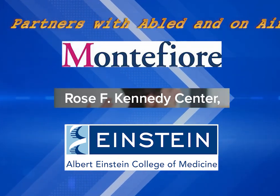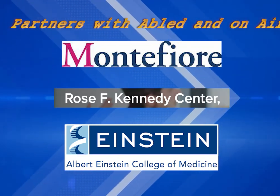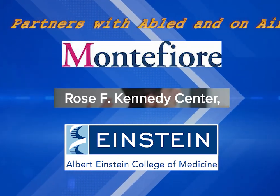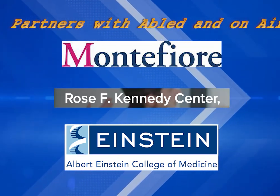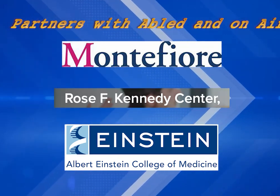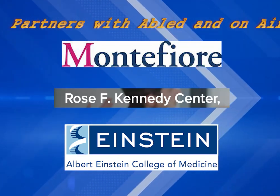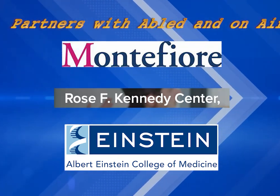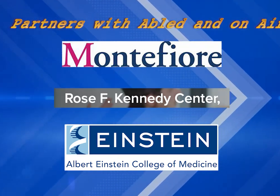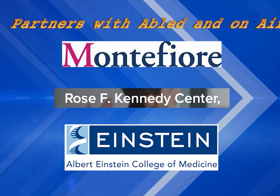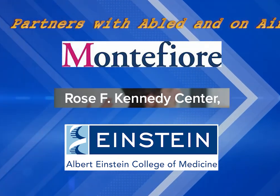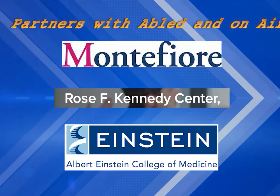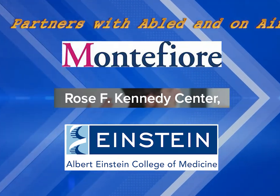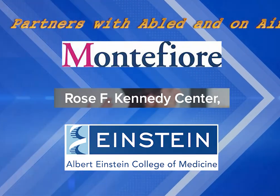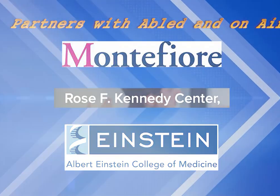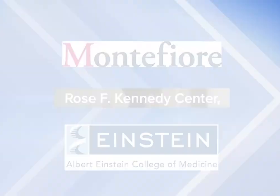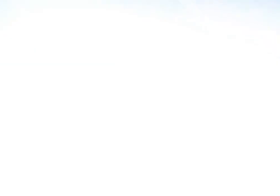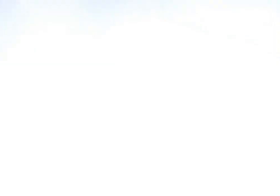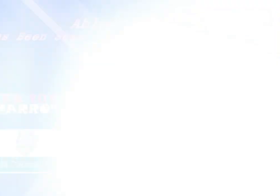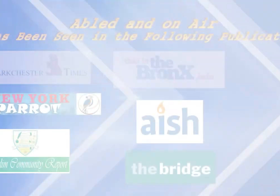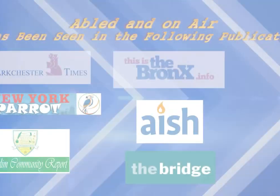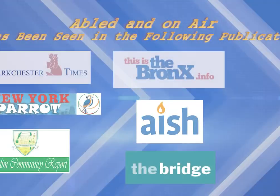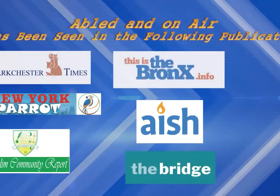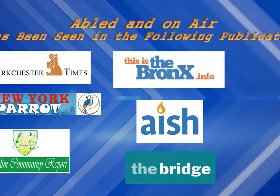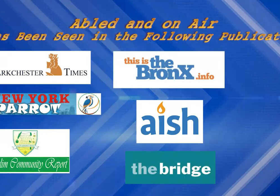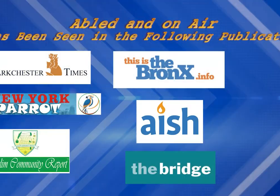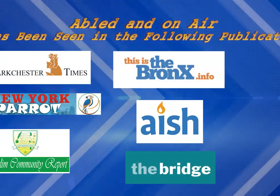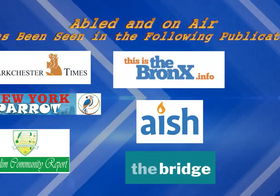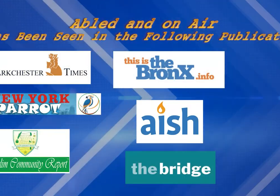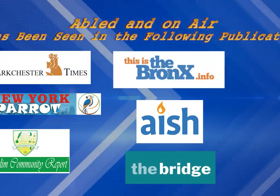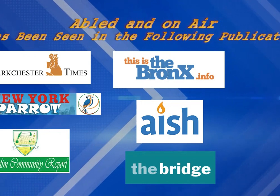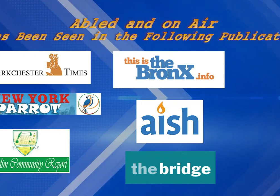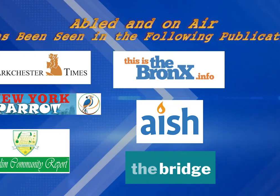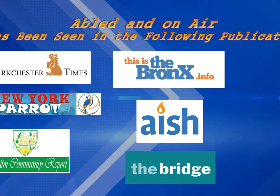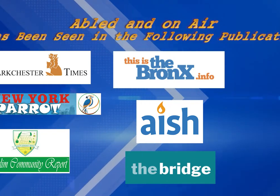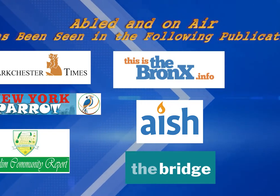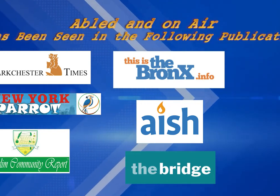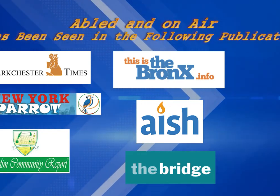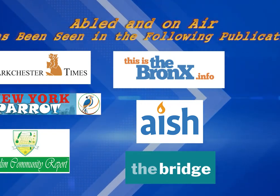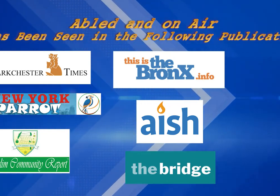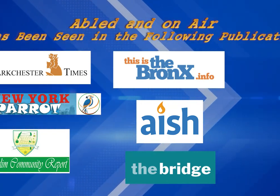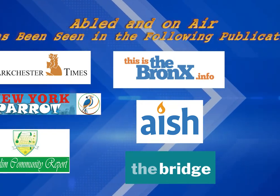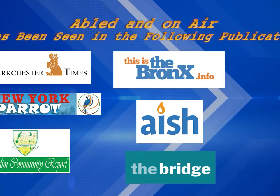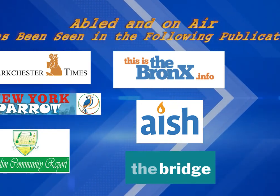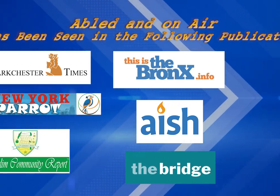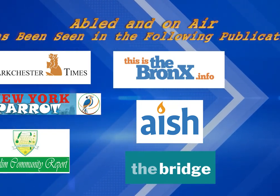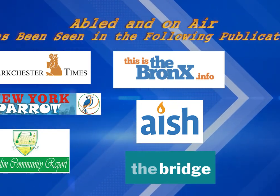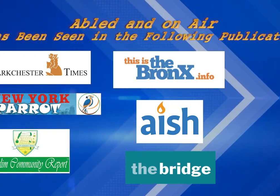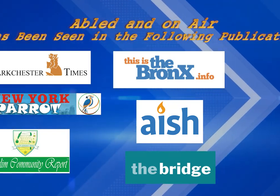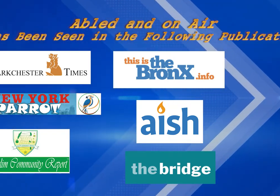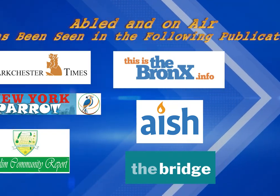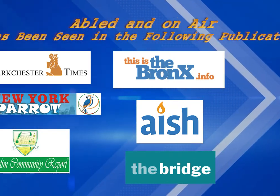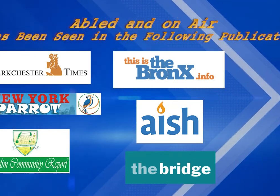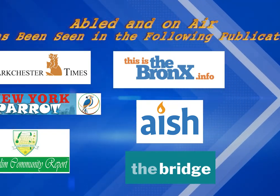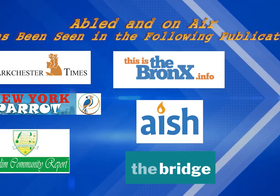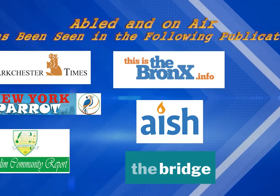College of Medicine of the Bronx, Ableton on Air has been seen in the following publications. Publications,